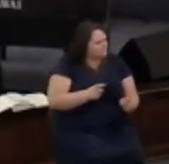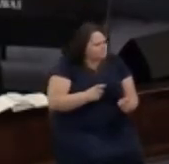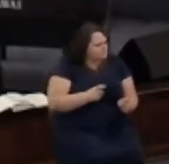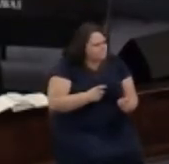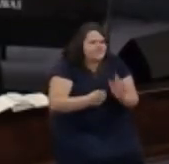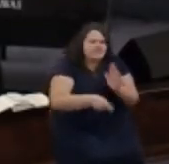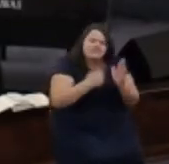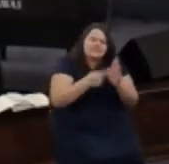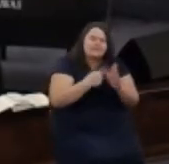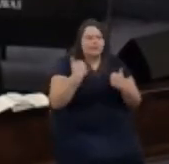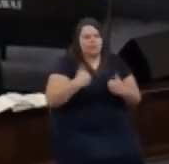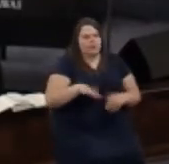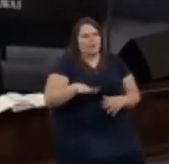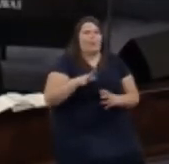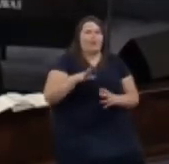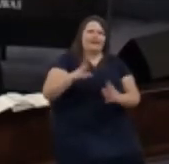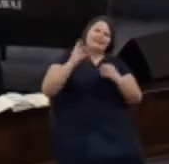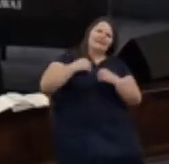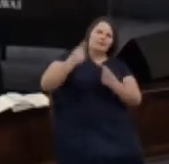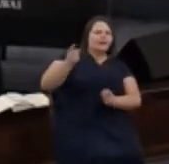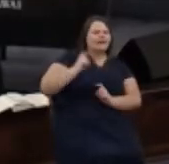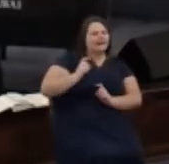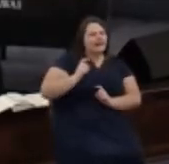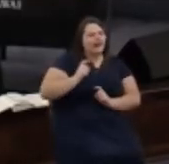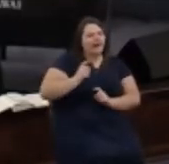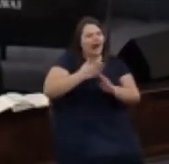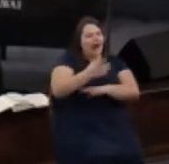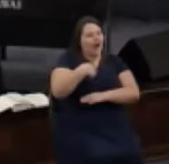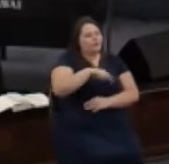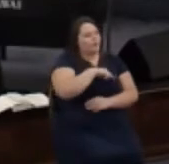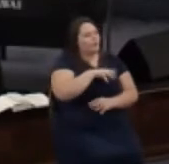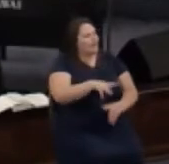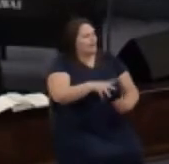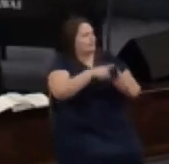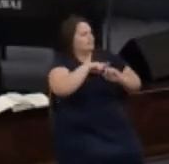sometimes we don't want to accept what God gives us after we accept